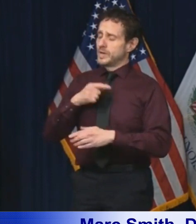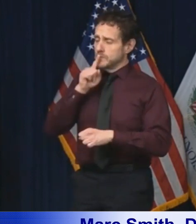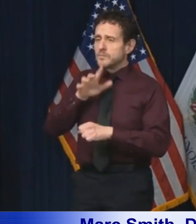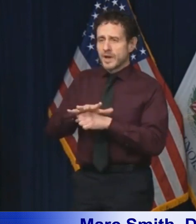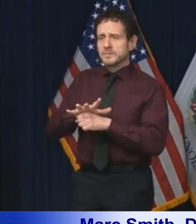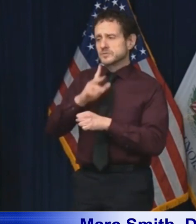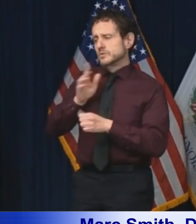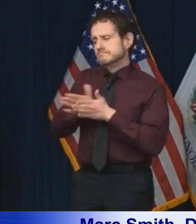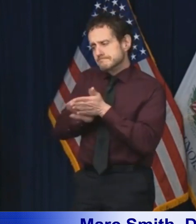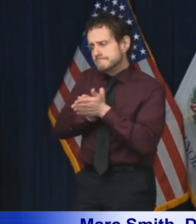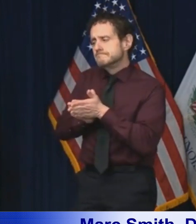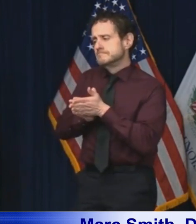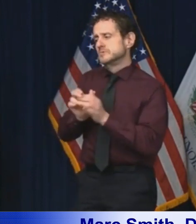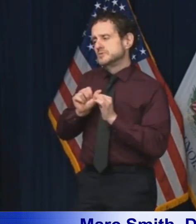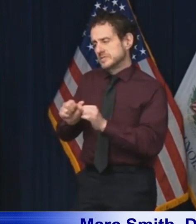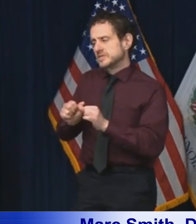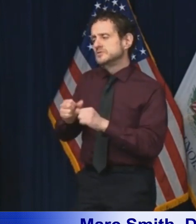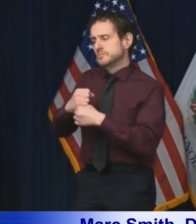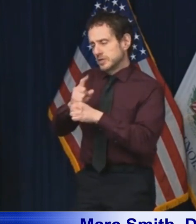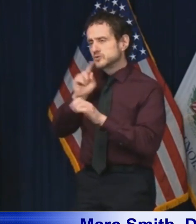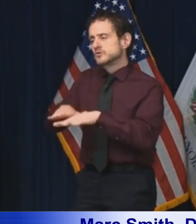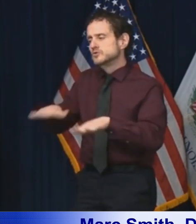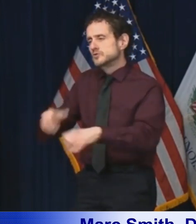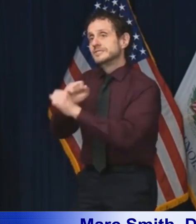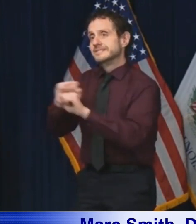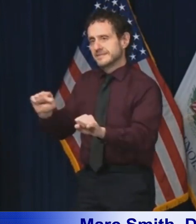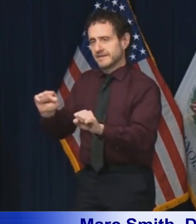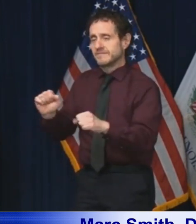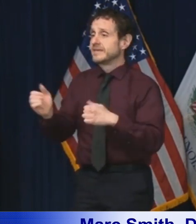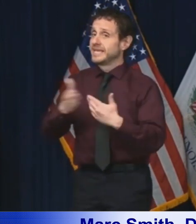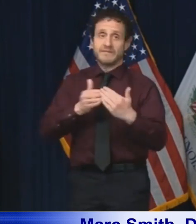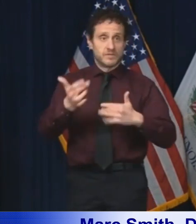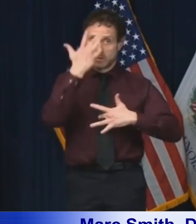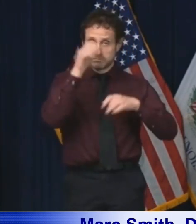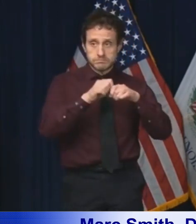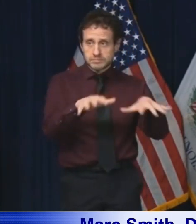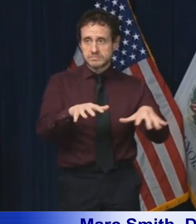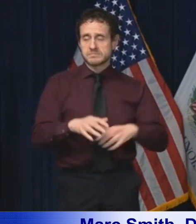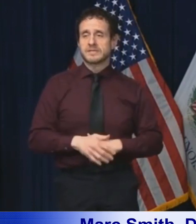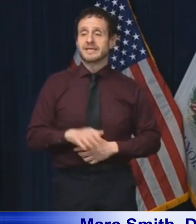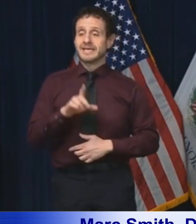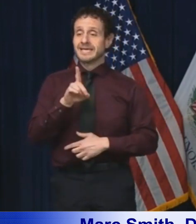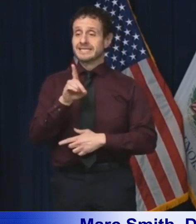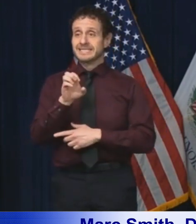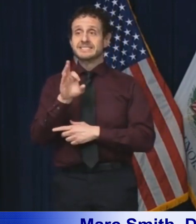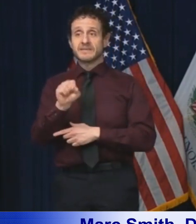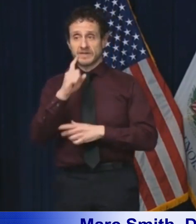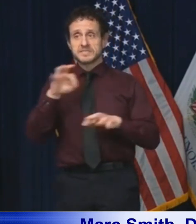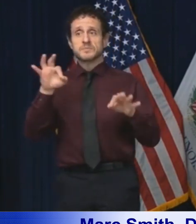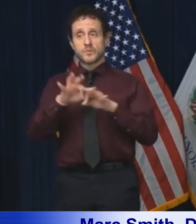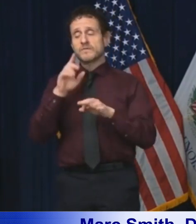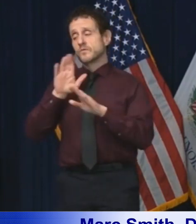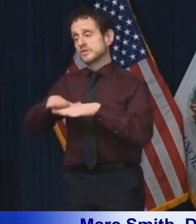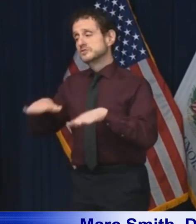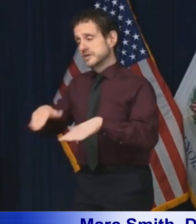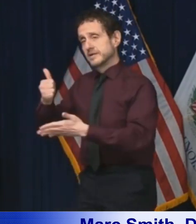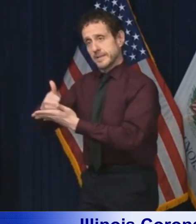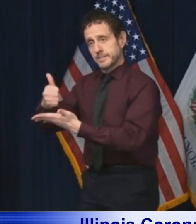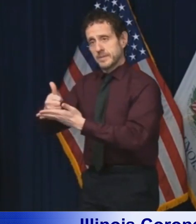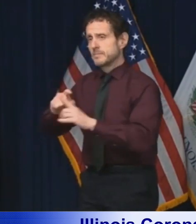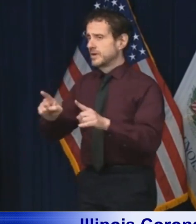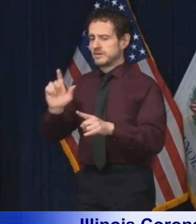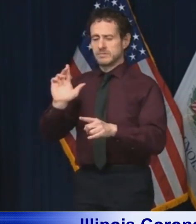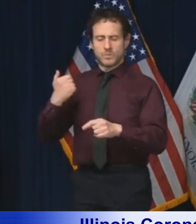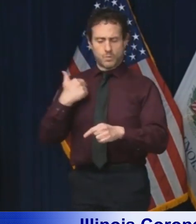during this crisis. DCFS is central to the child welfare system, but we never do this work alone.